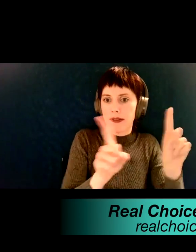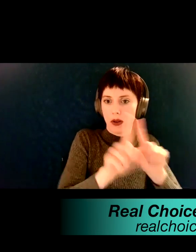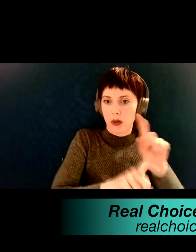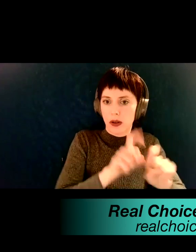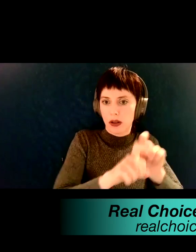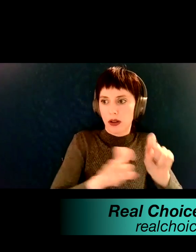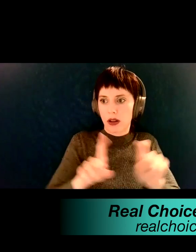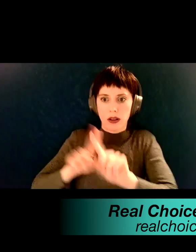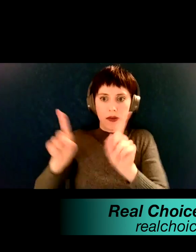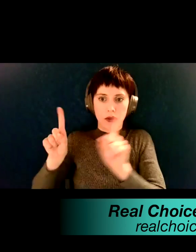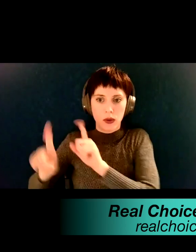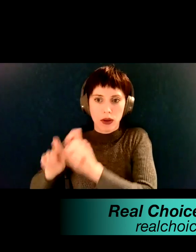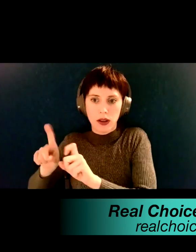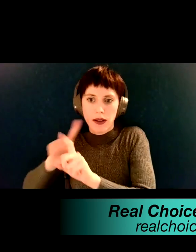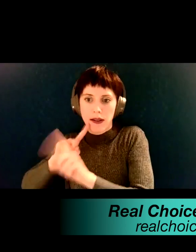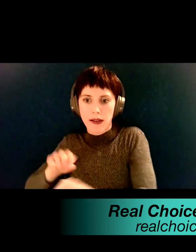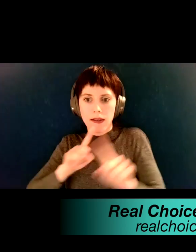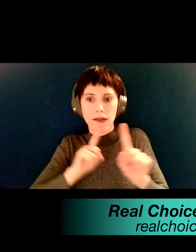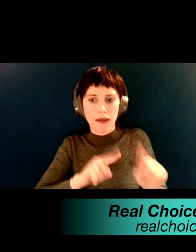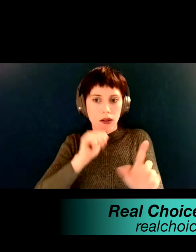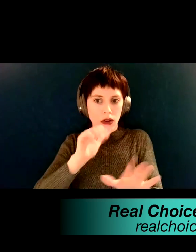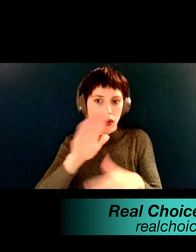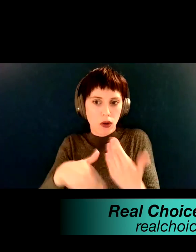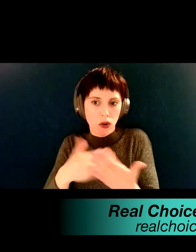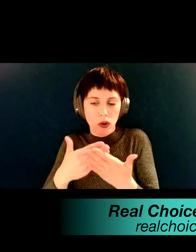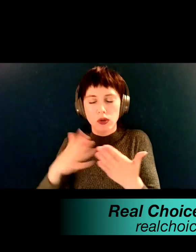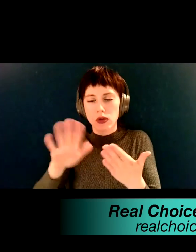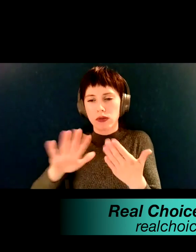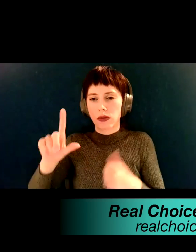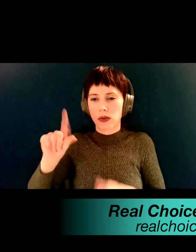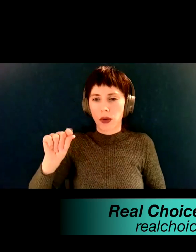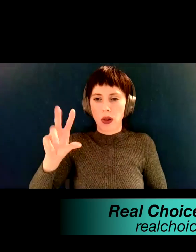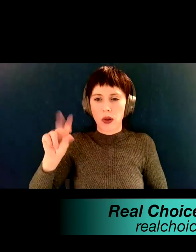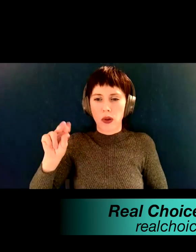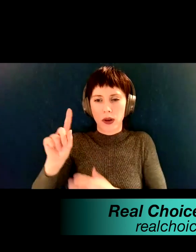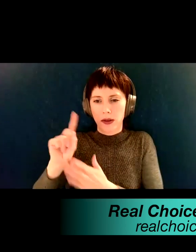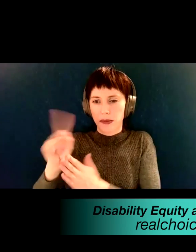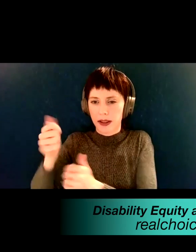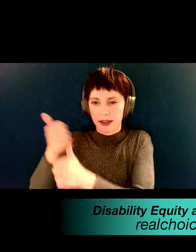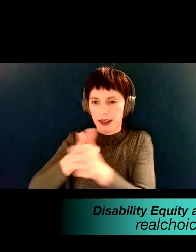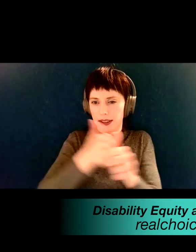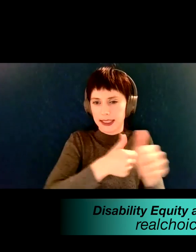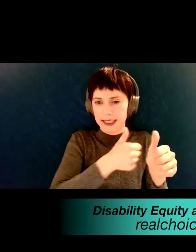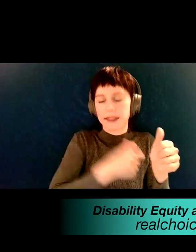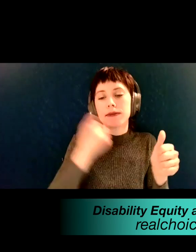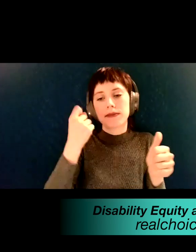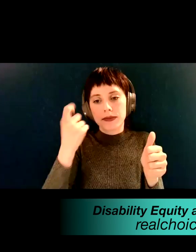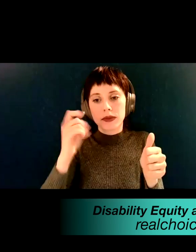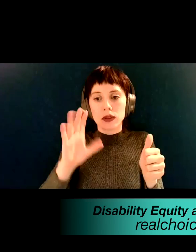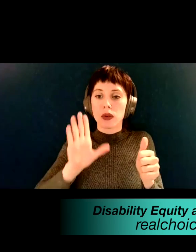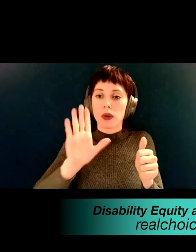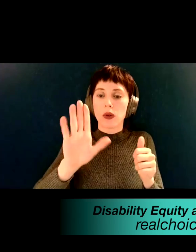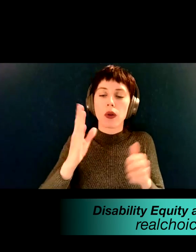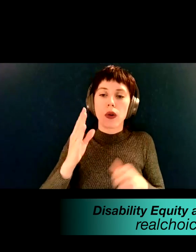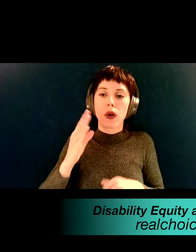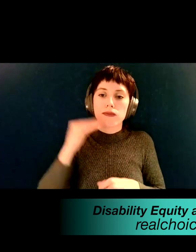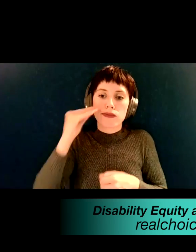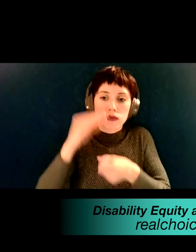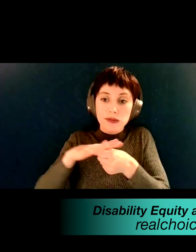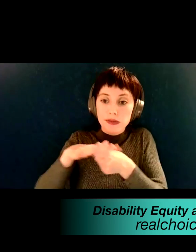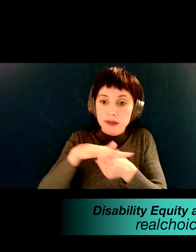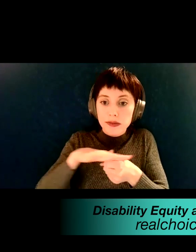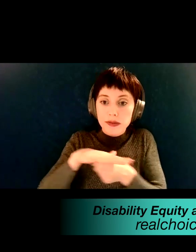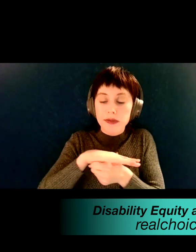will get some of the surveys. Now, everybody will get demographic questions. Everybody's going to ask for your zip code and certain things, but you, not